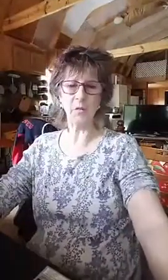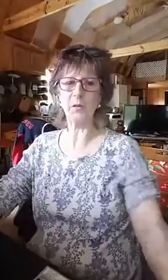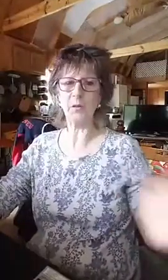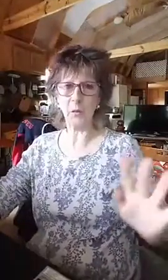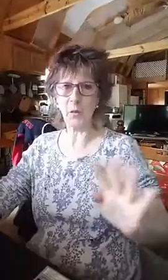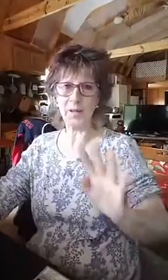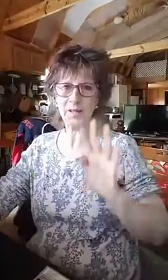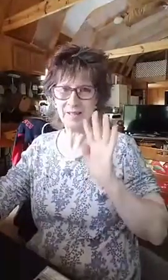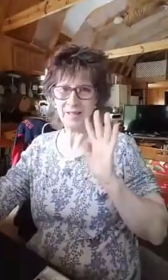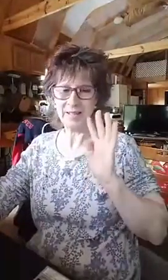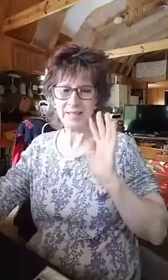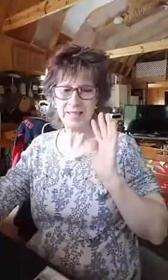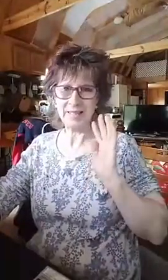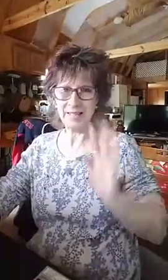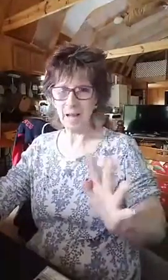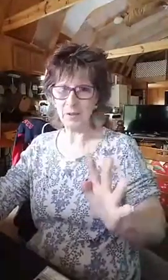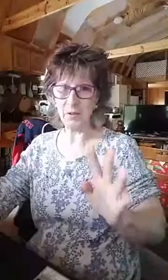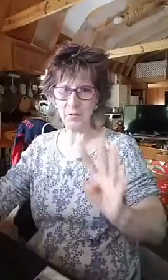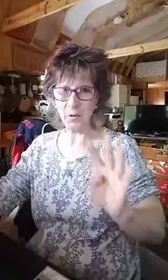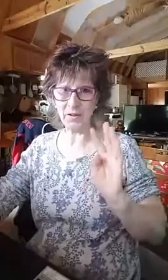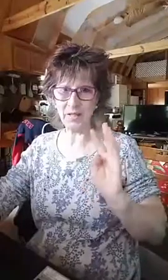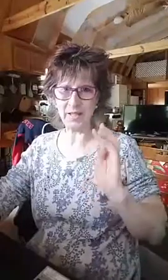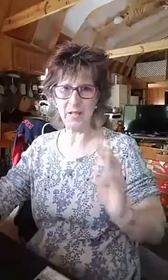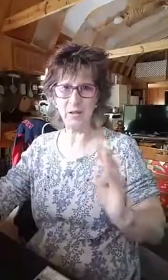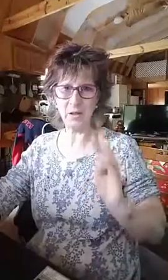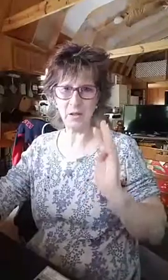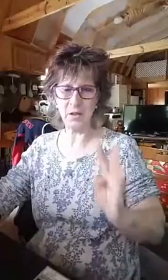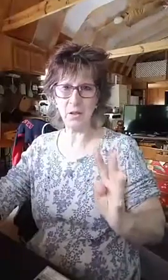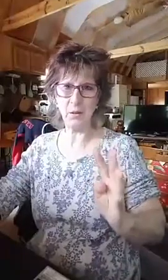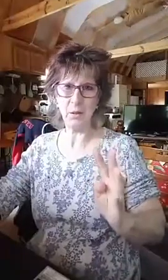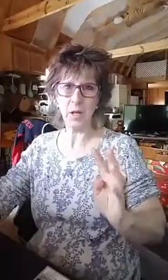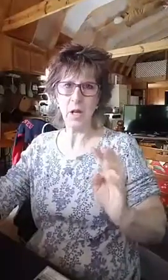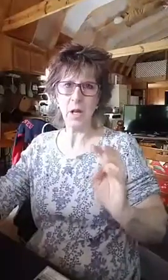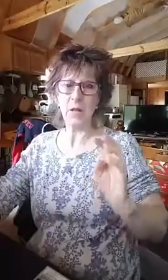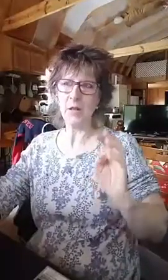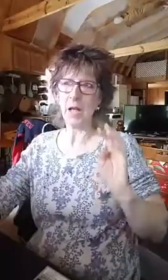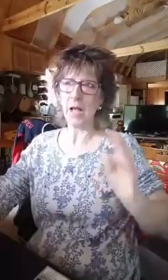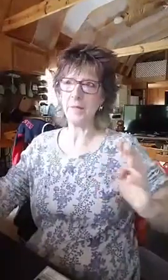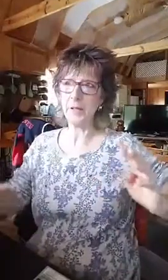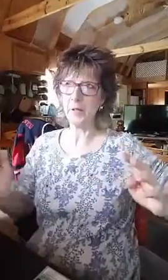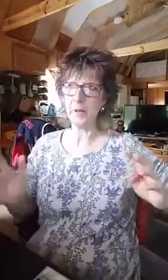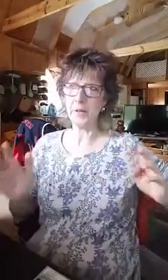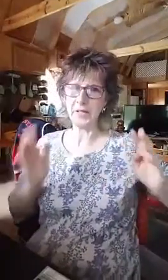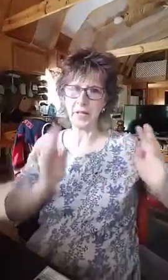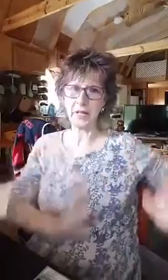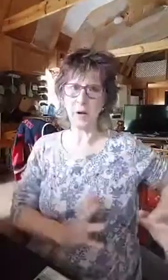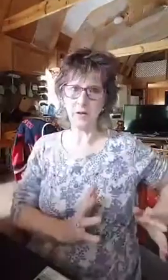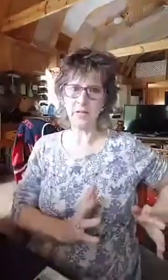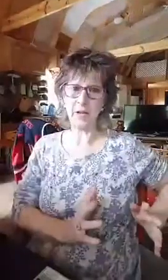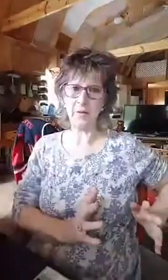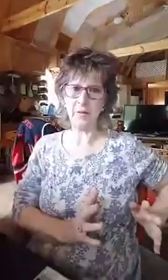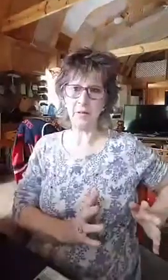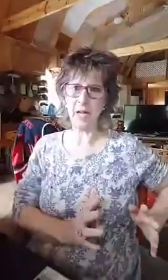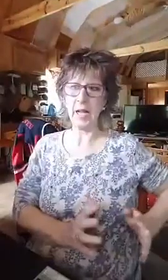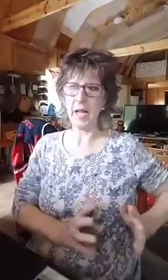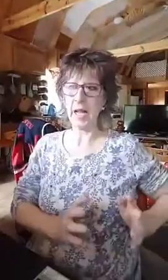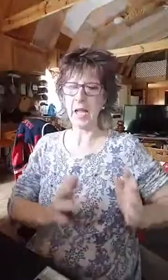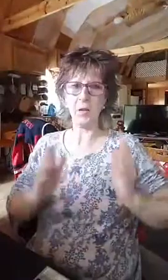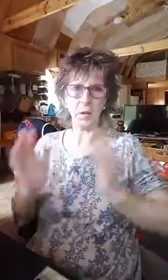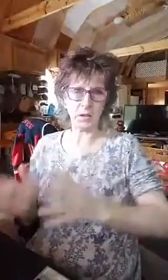over four steps or four things that you can do that have to do with sending the host of heaven and going to